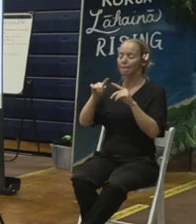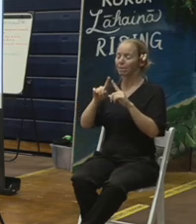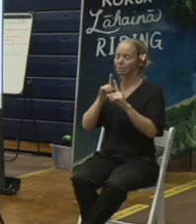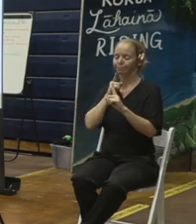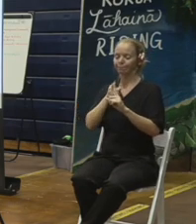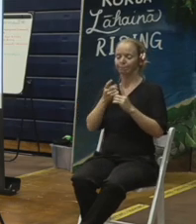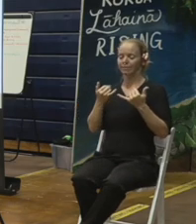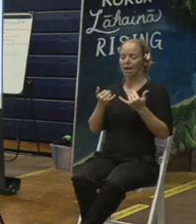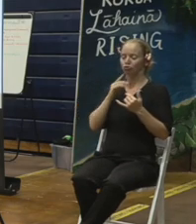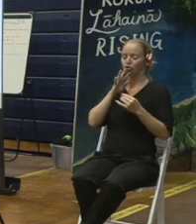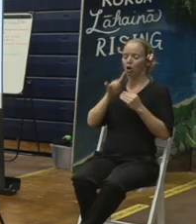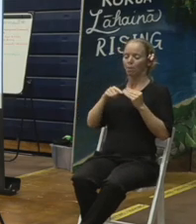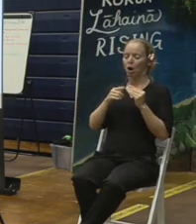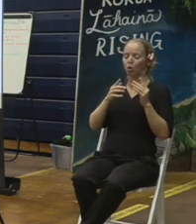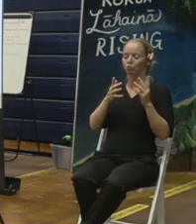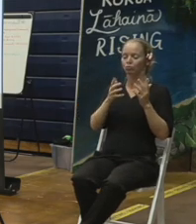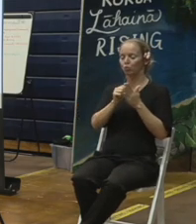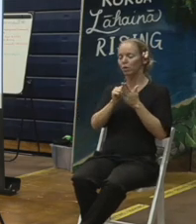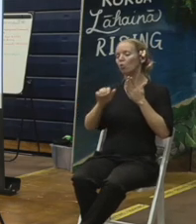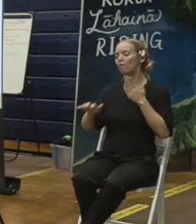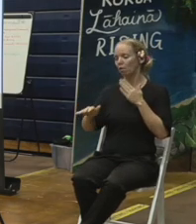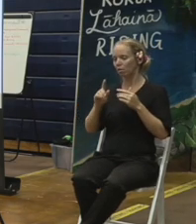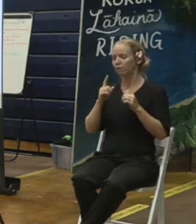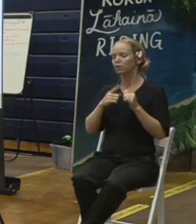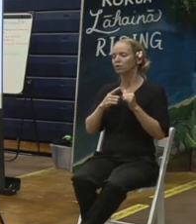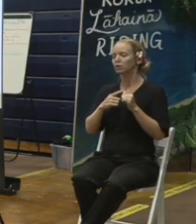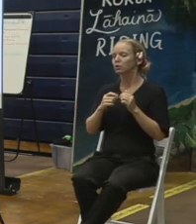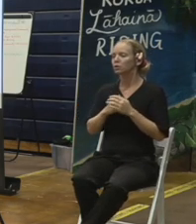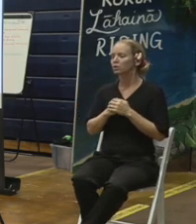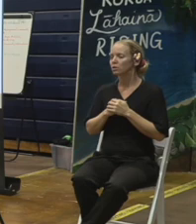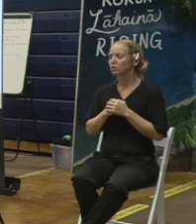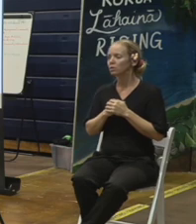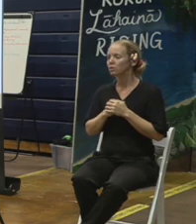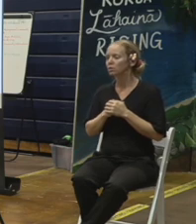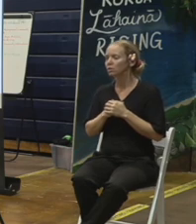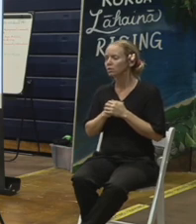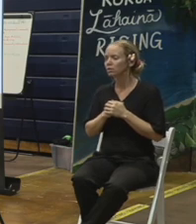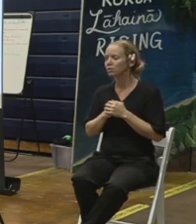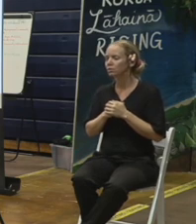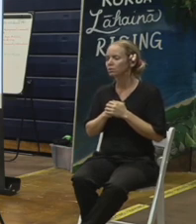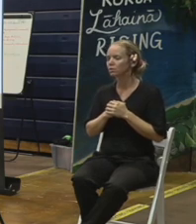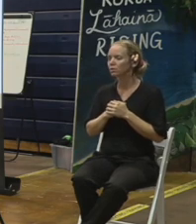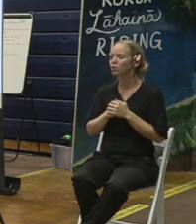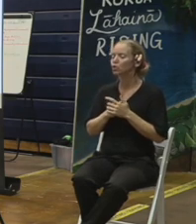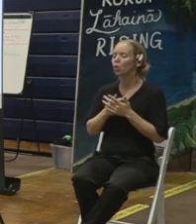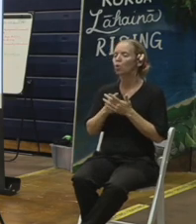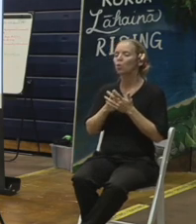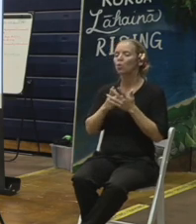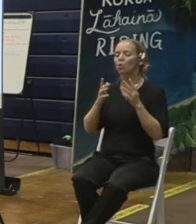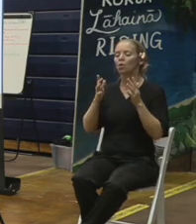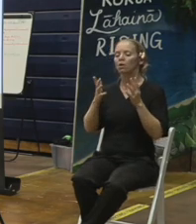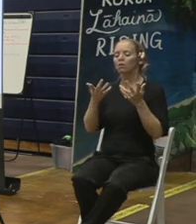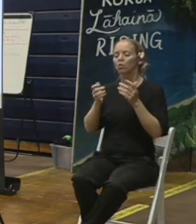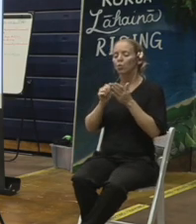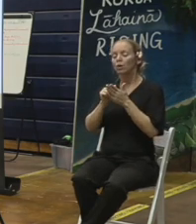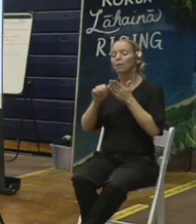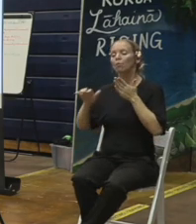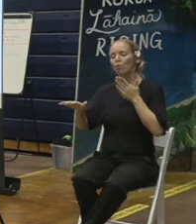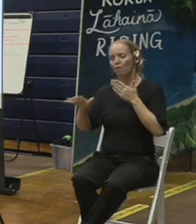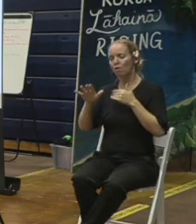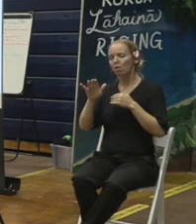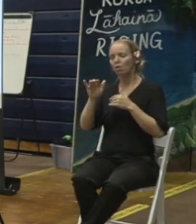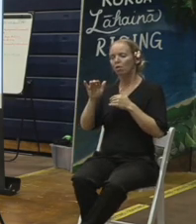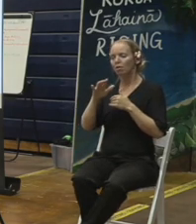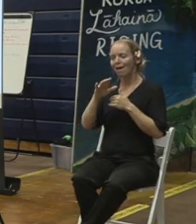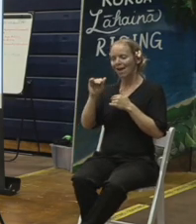ash. So as we begin the removal of debris and ash for phase two in Lahaina, you will see a mobilization